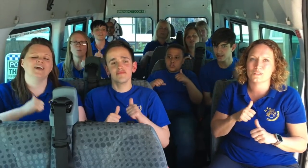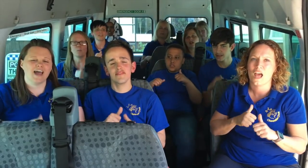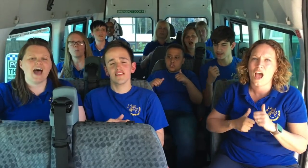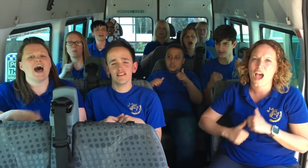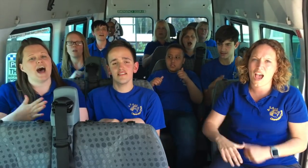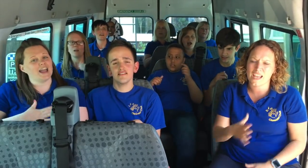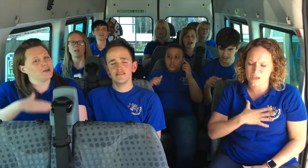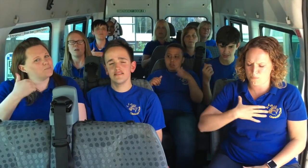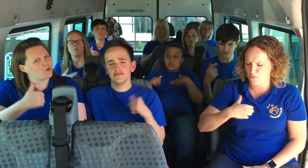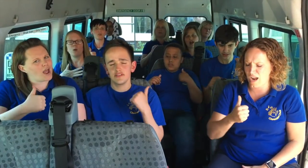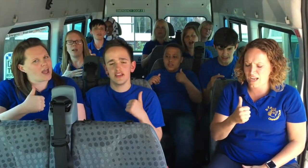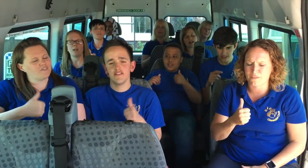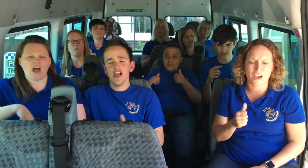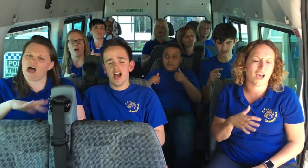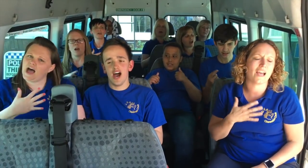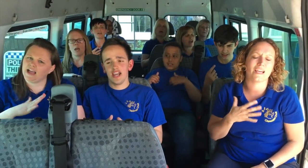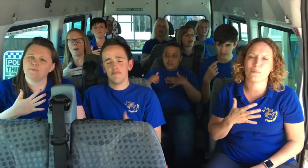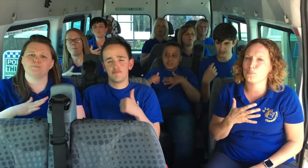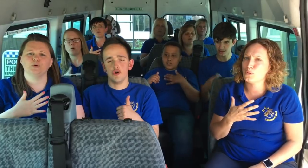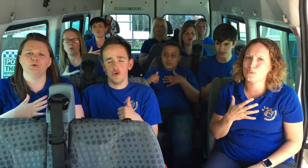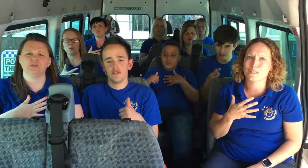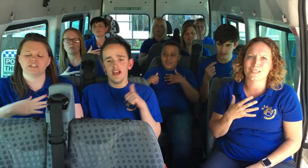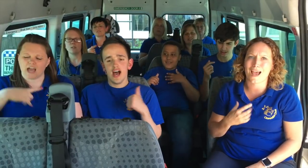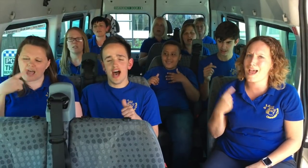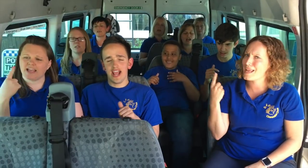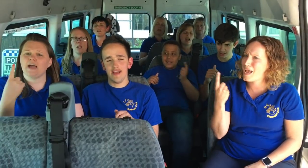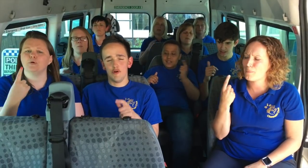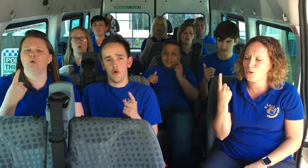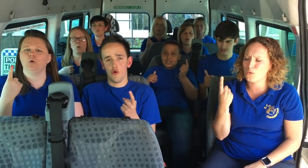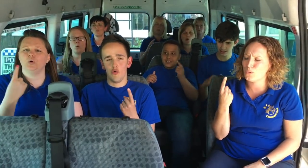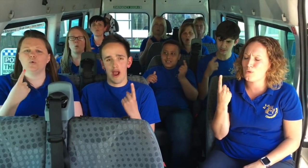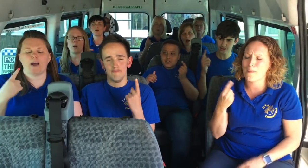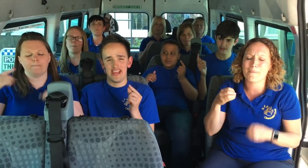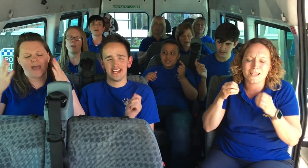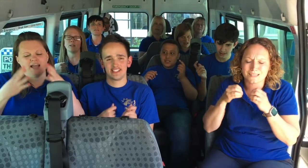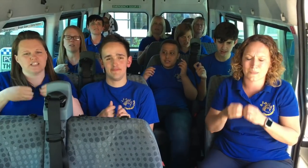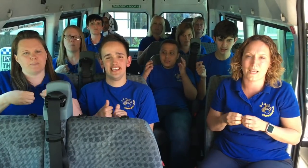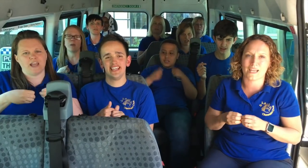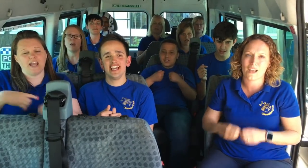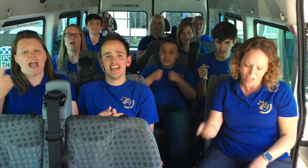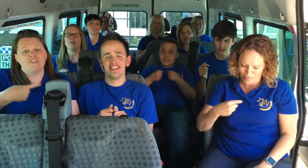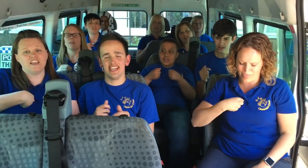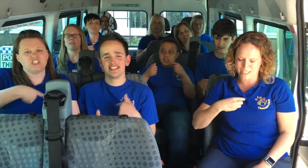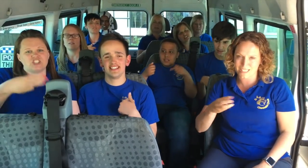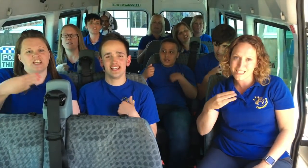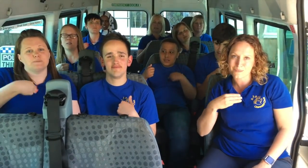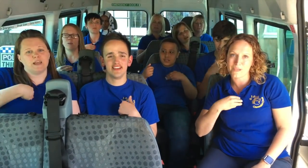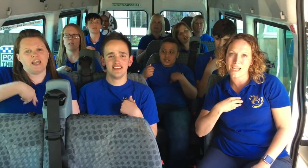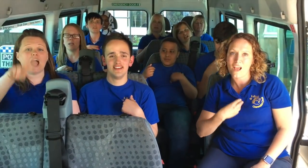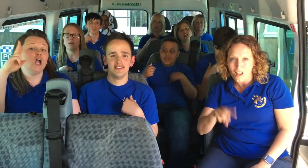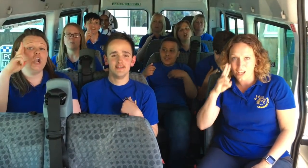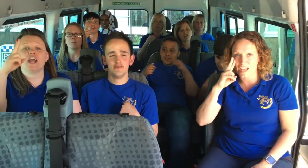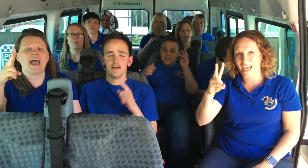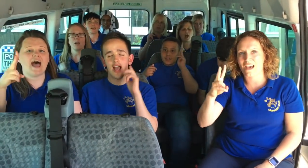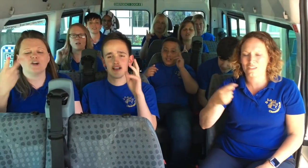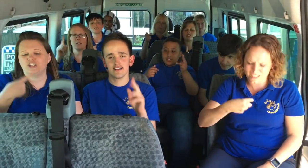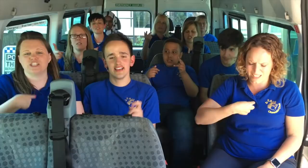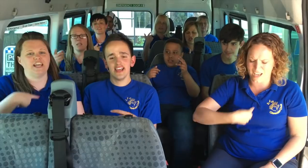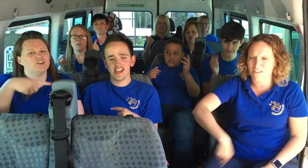I am brave, I am bruised I am who I'm meant to be This is me Look out cause here